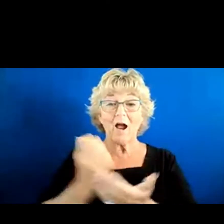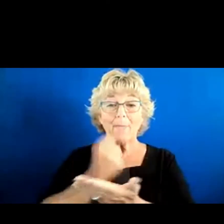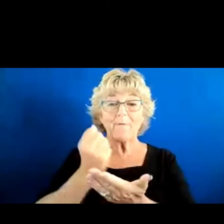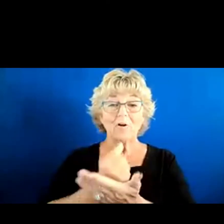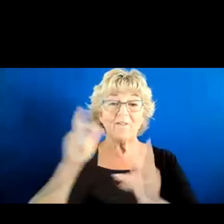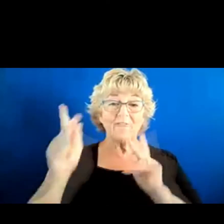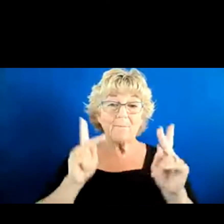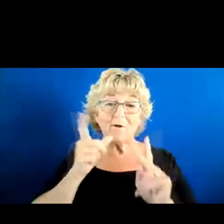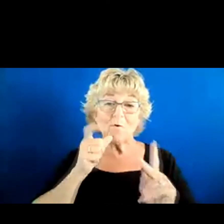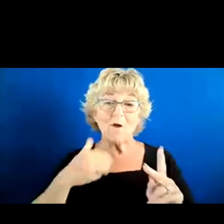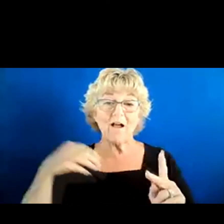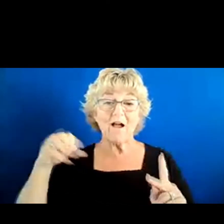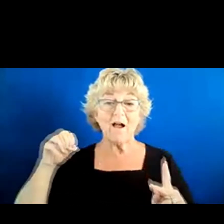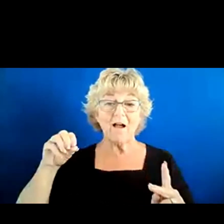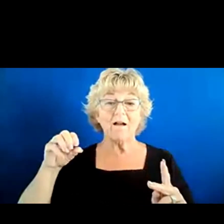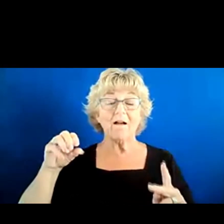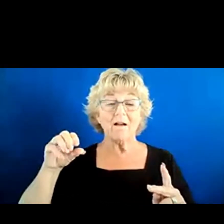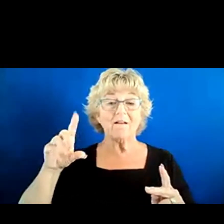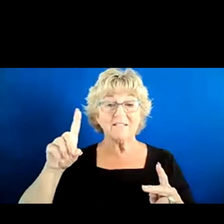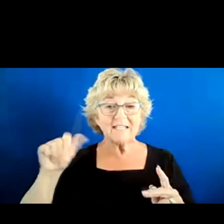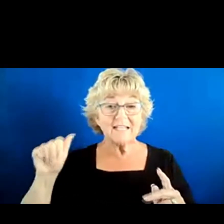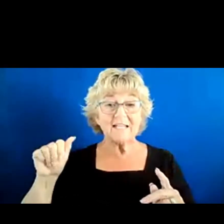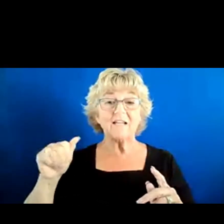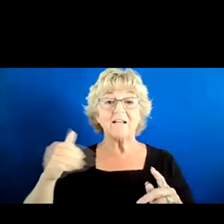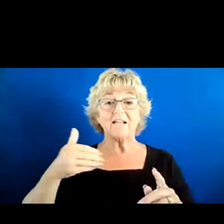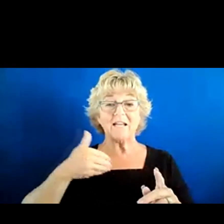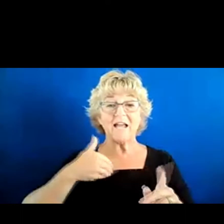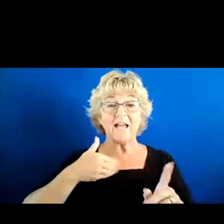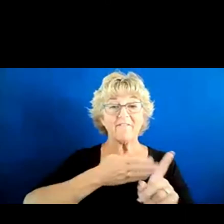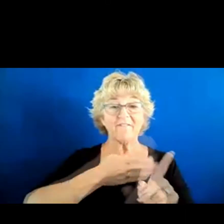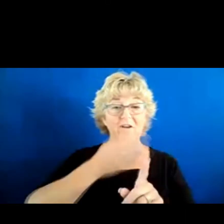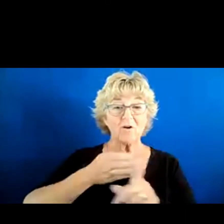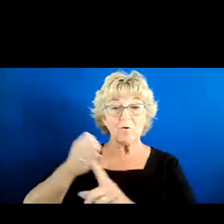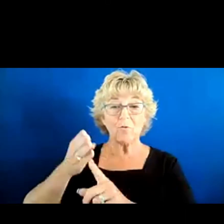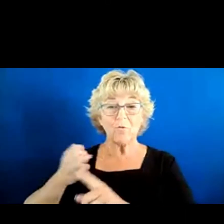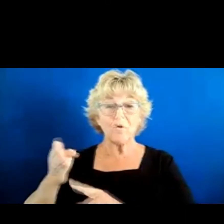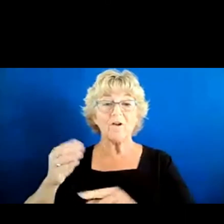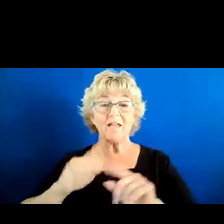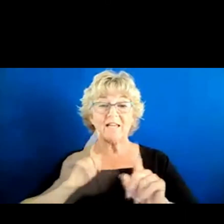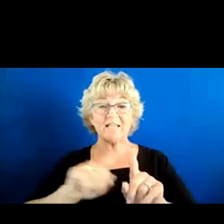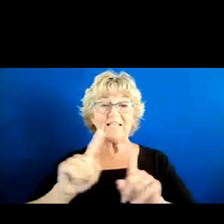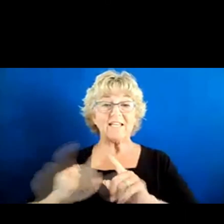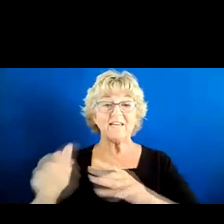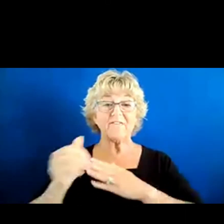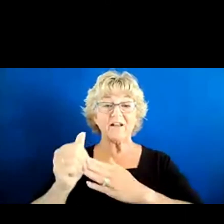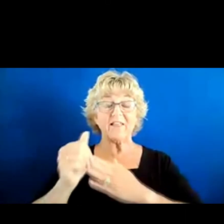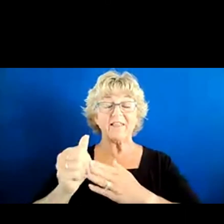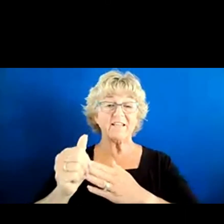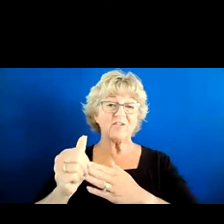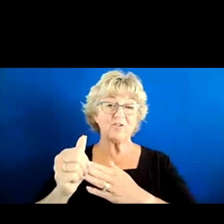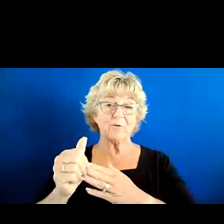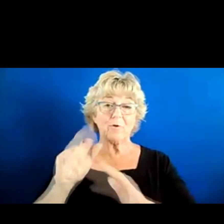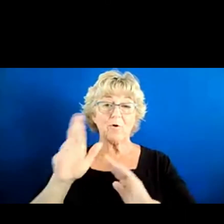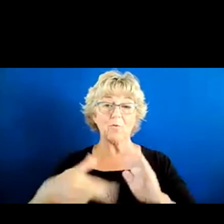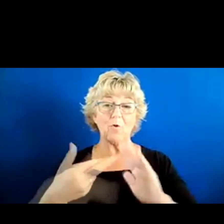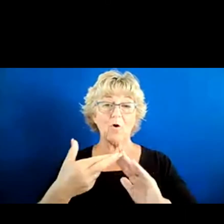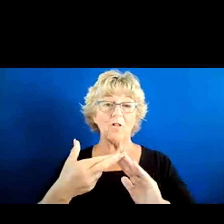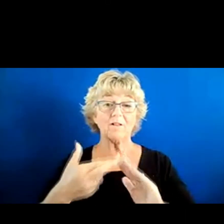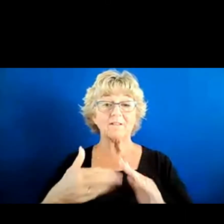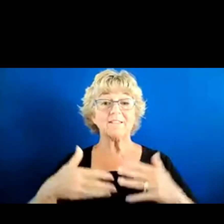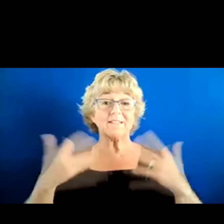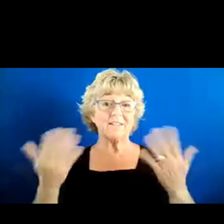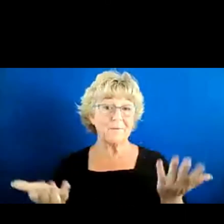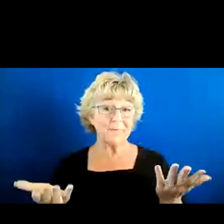people with disabilities to have careers in state government and play leadership roles in state government. So,